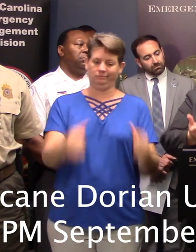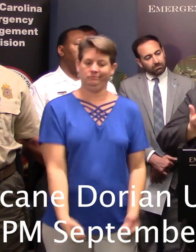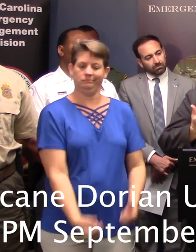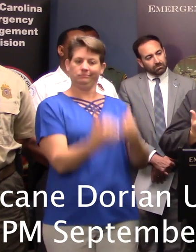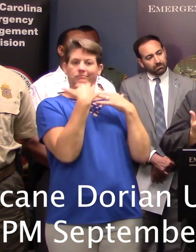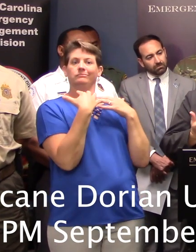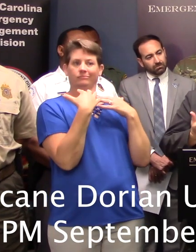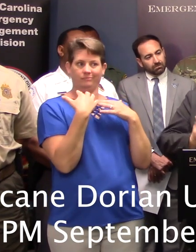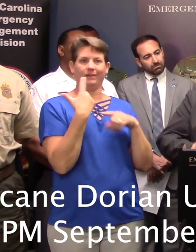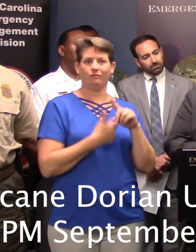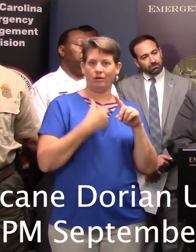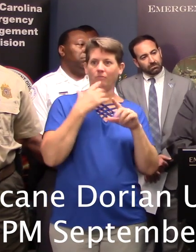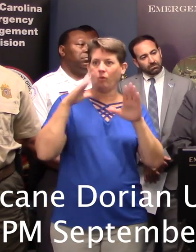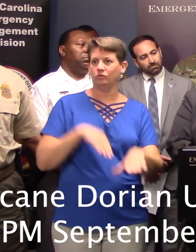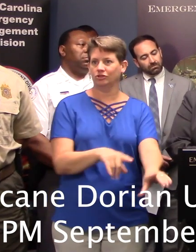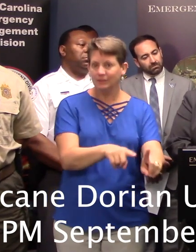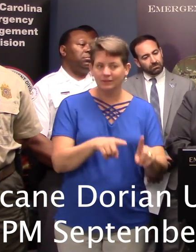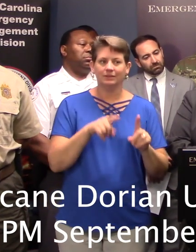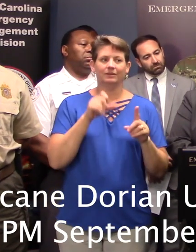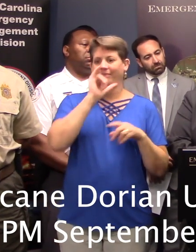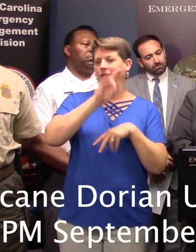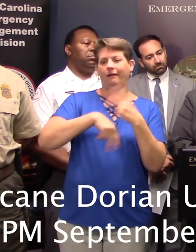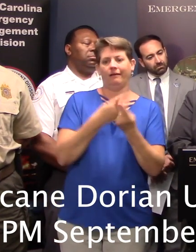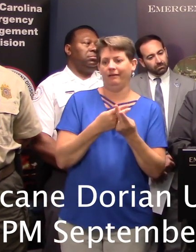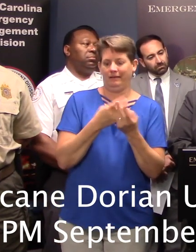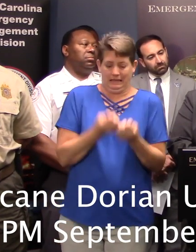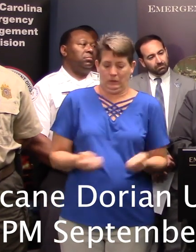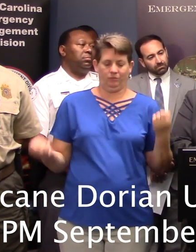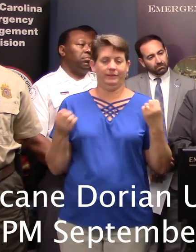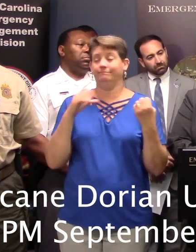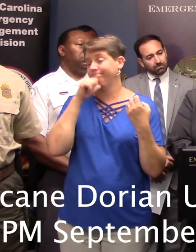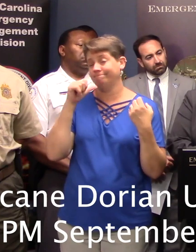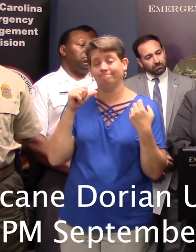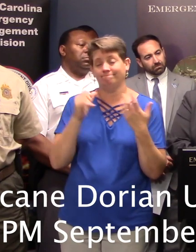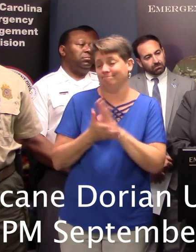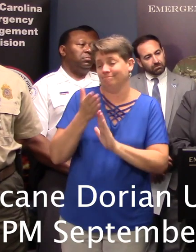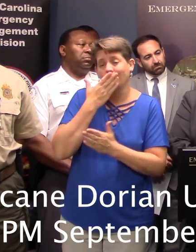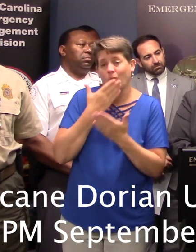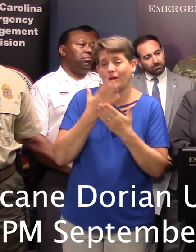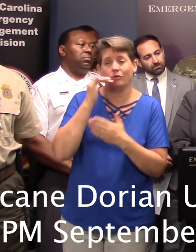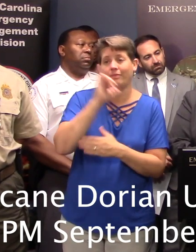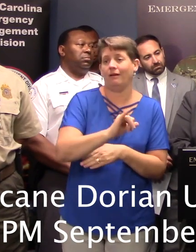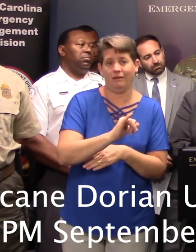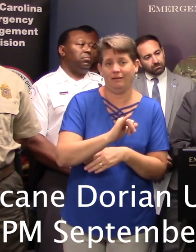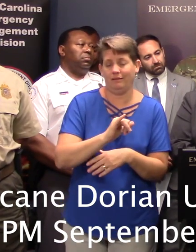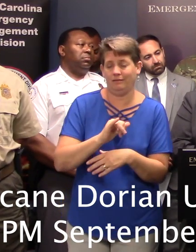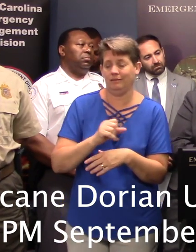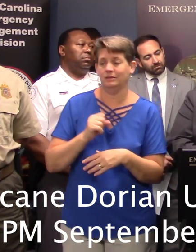coming up from the coast. And devices like that do not operate and function well under that type of condition. So,